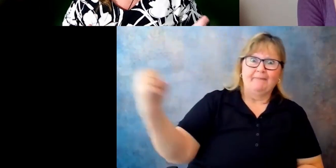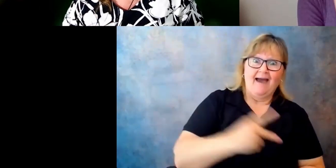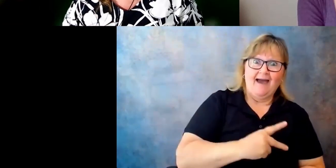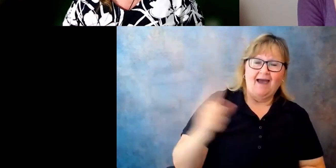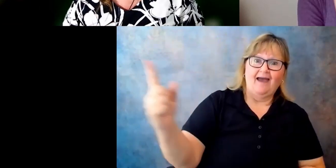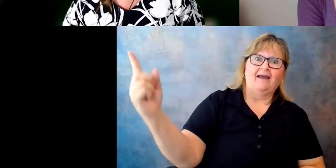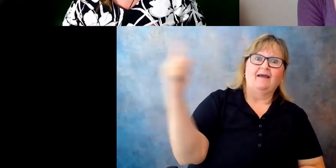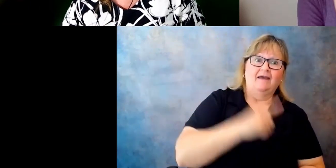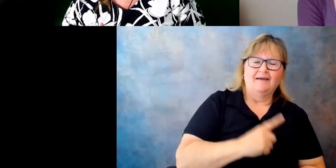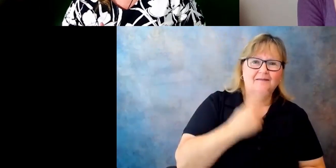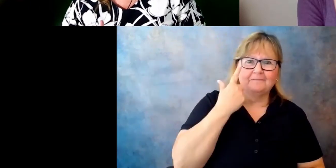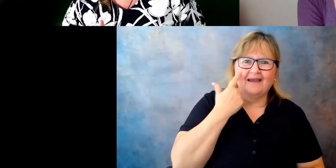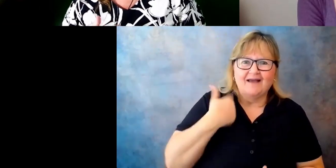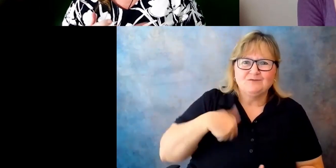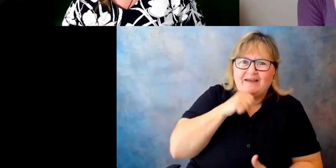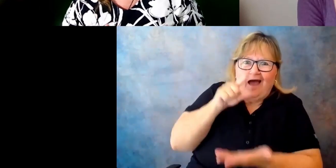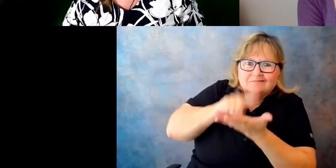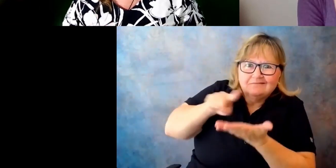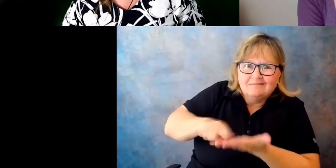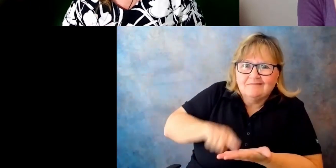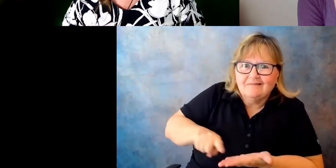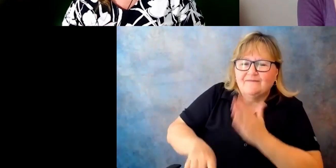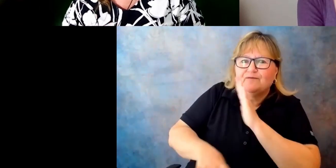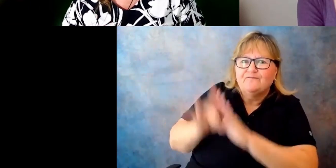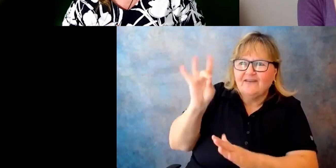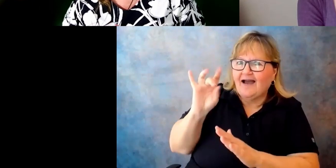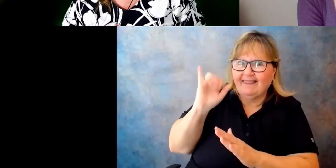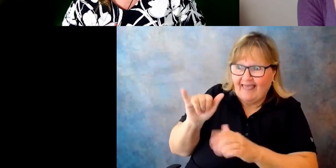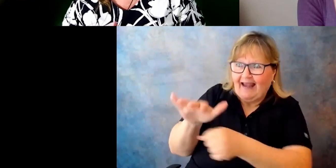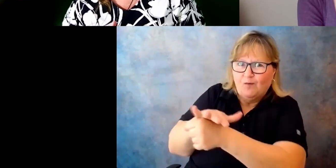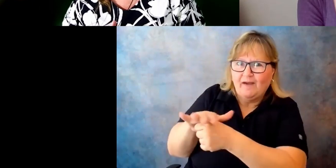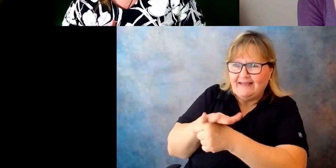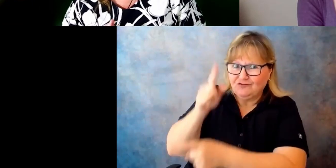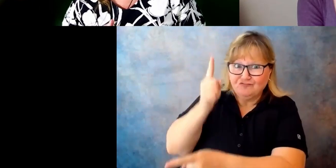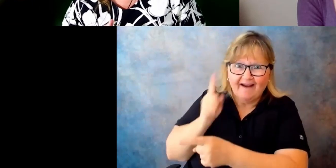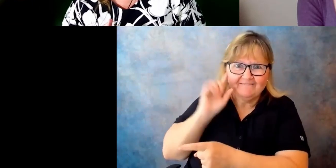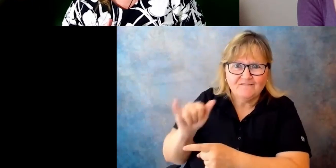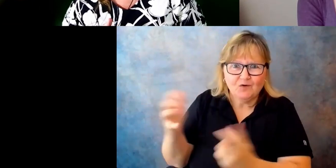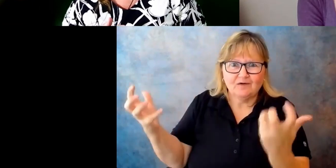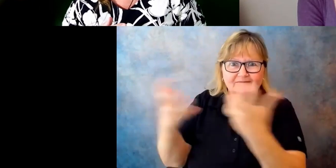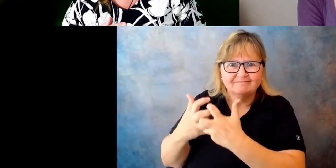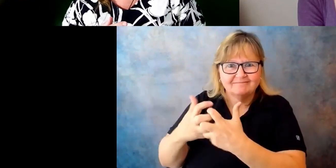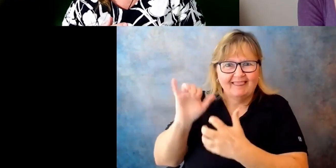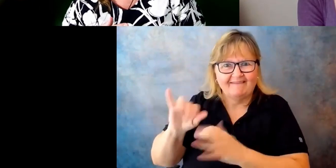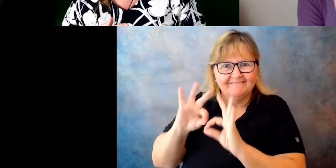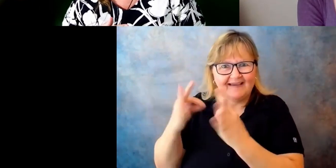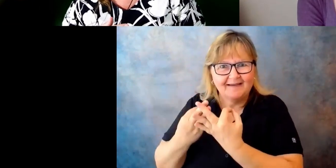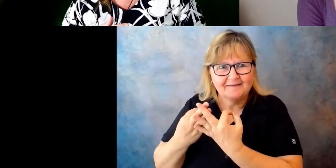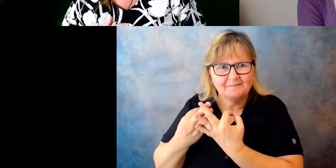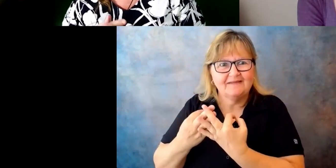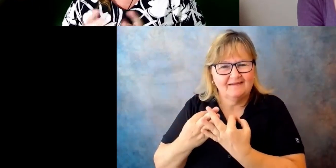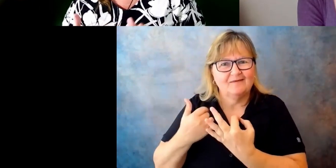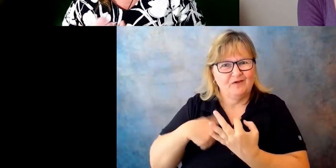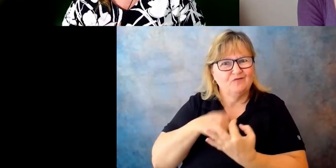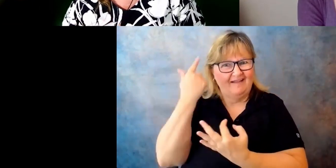to make sure that, that that location was appropriate for that family. Um, it was a big cost. So